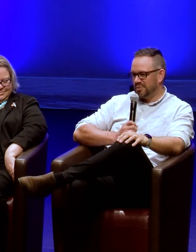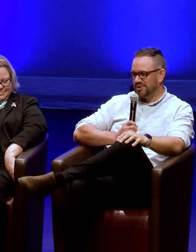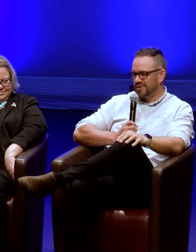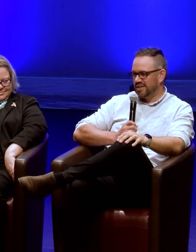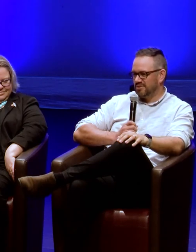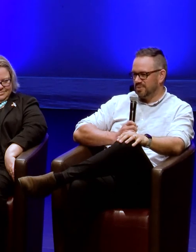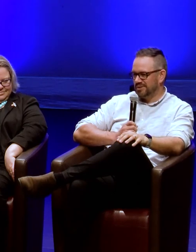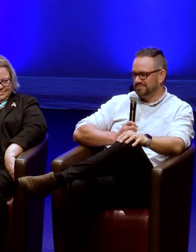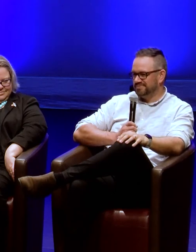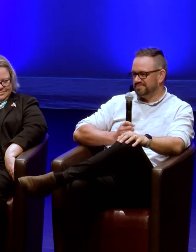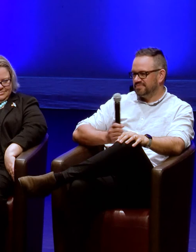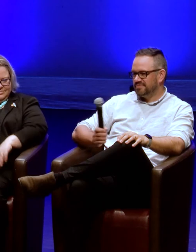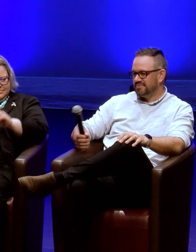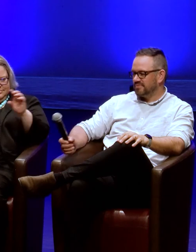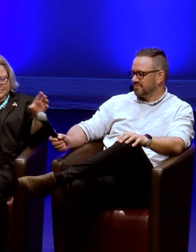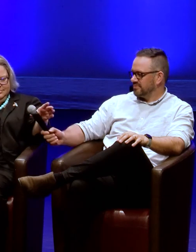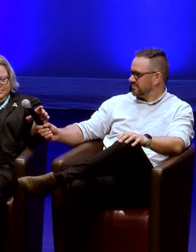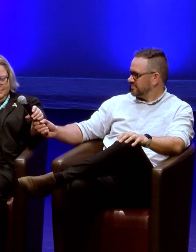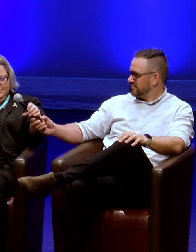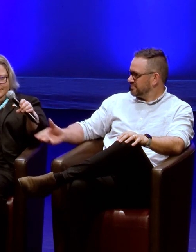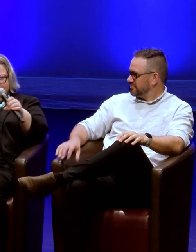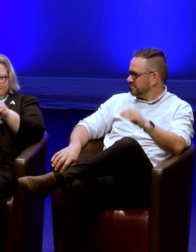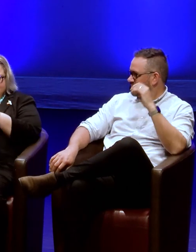you've got to know what you're doing in that respect. Kia ora.